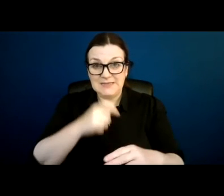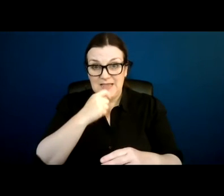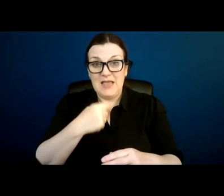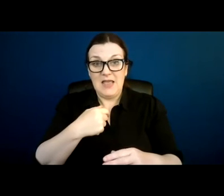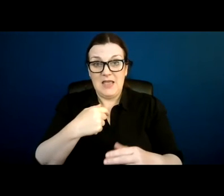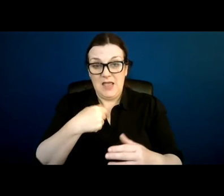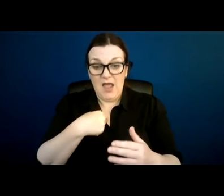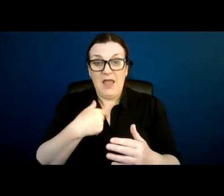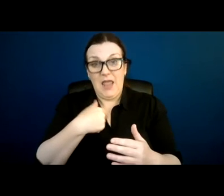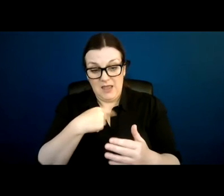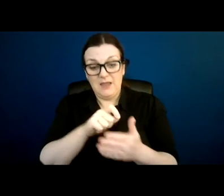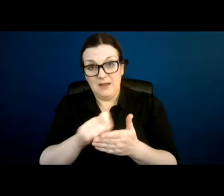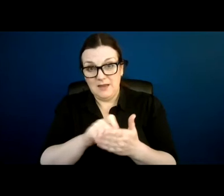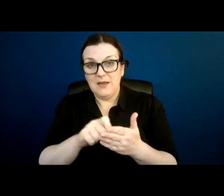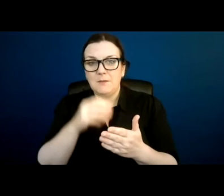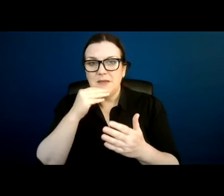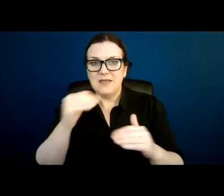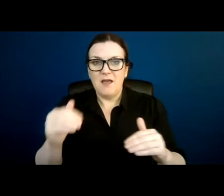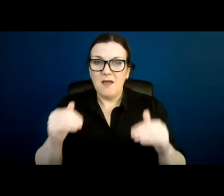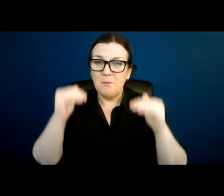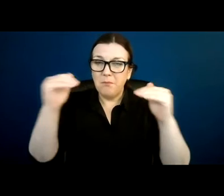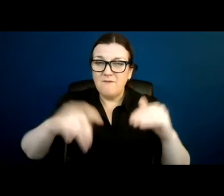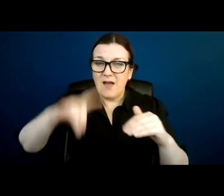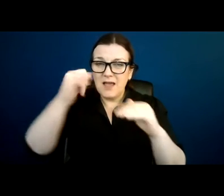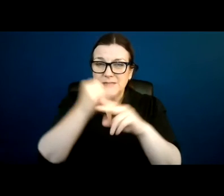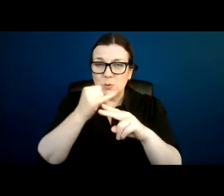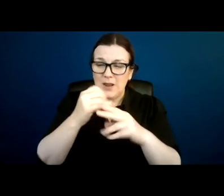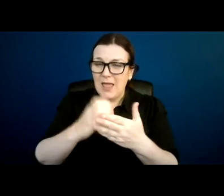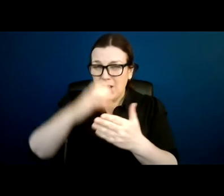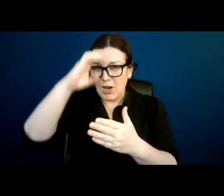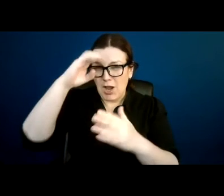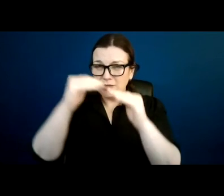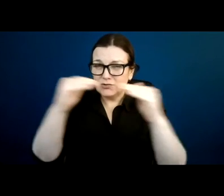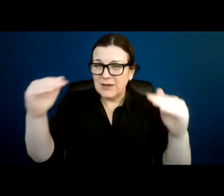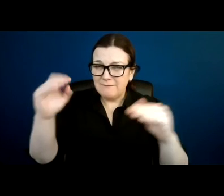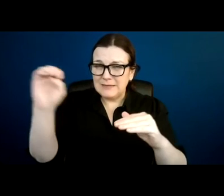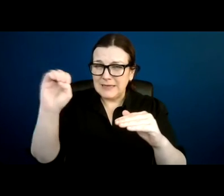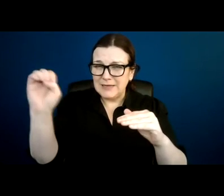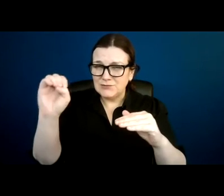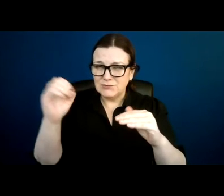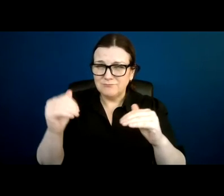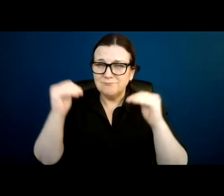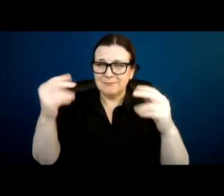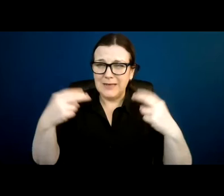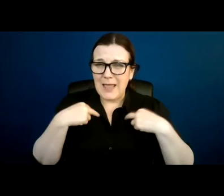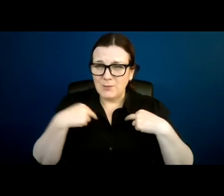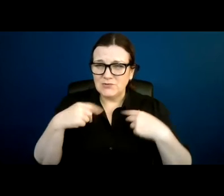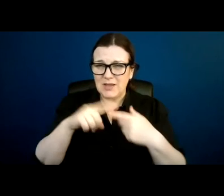at an above high school level, a college level of language and comprehension.